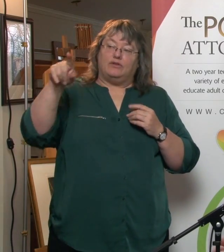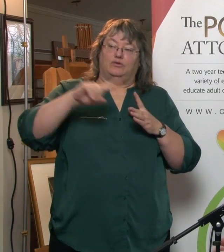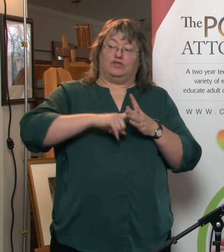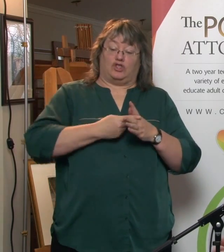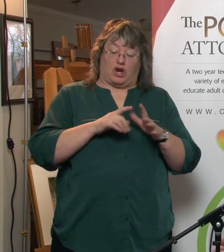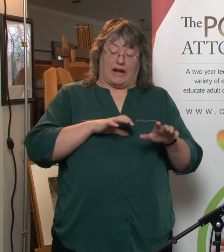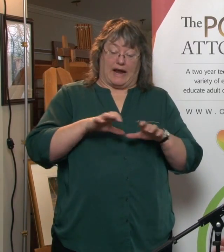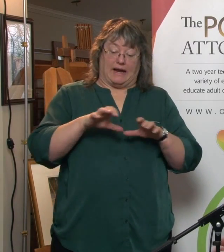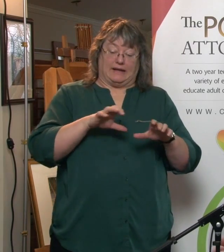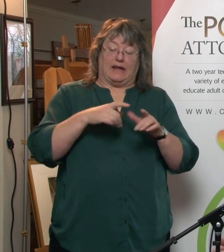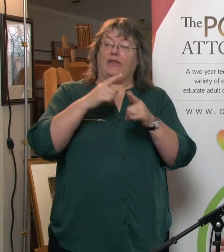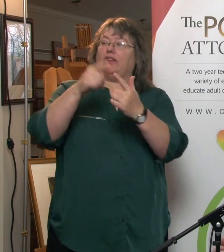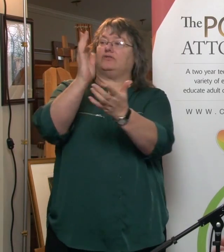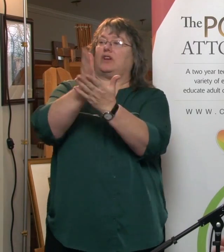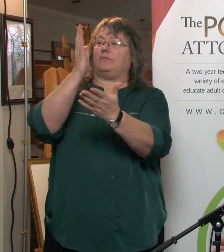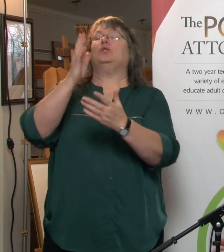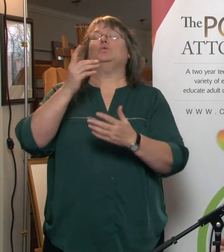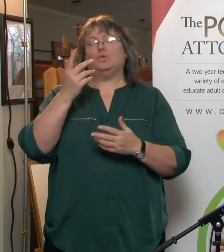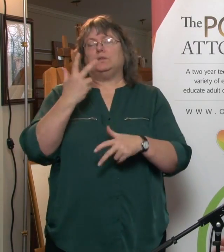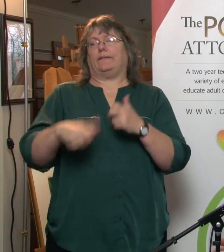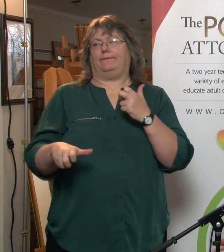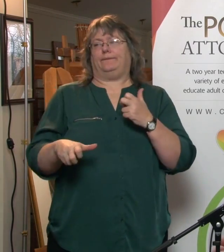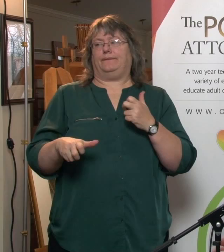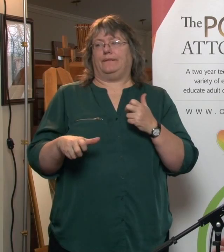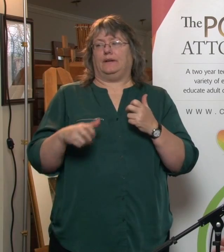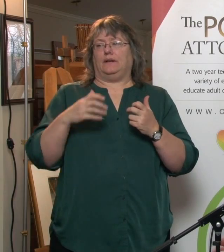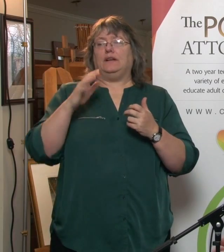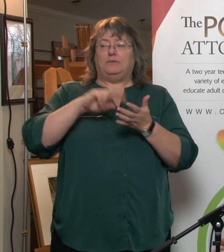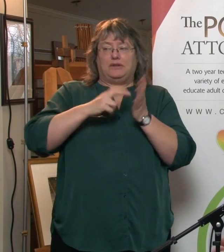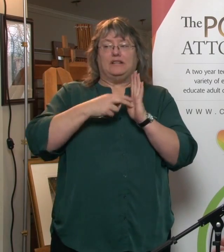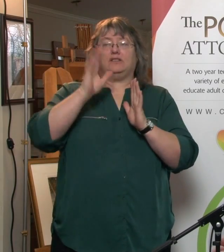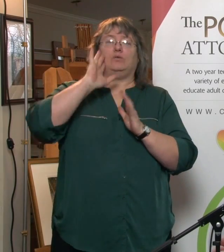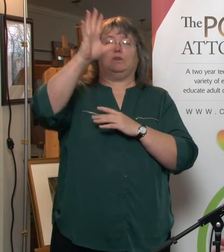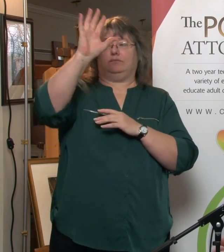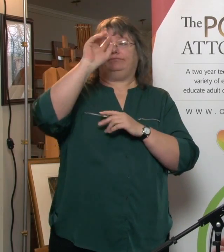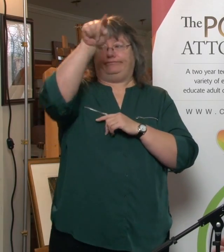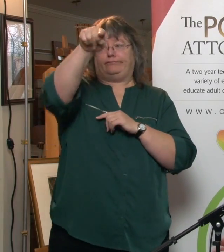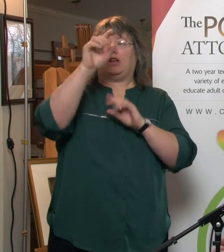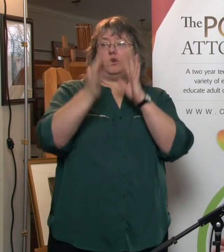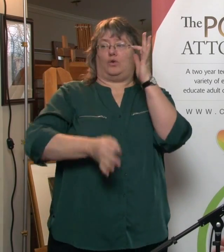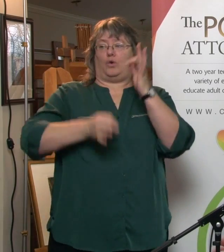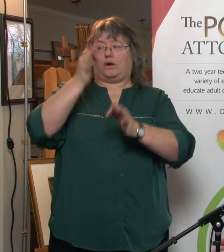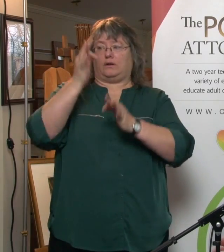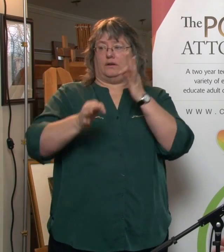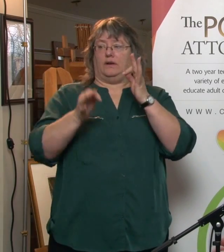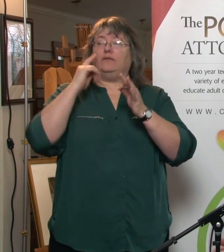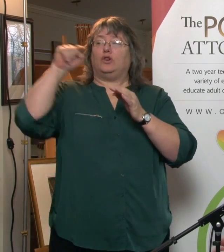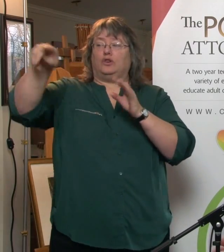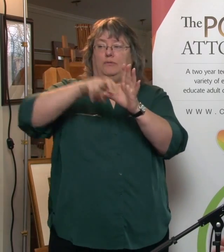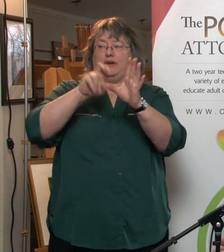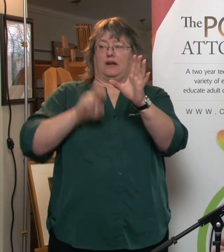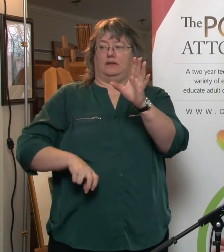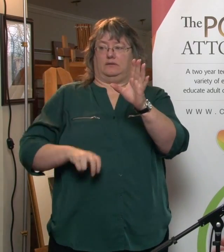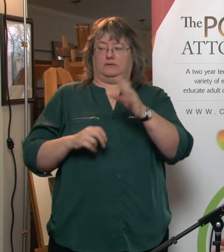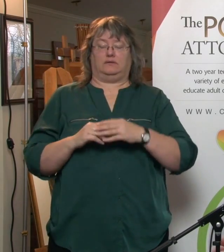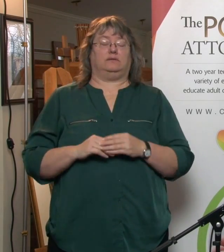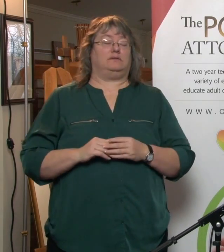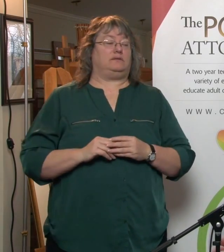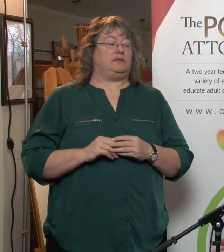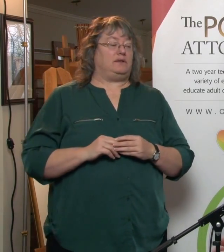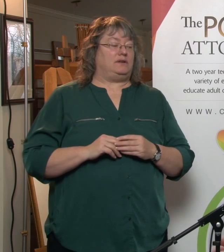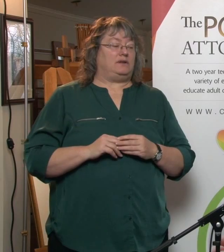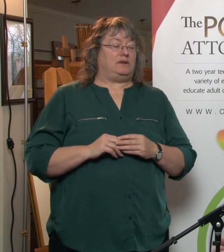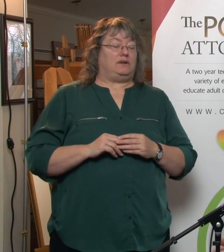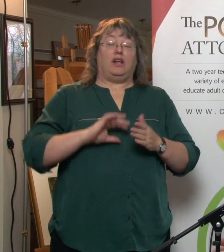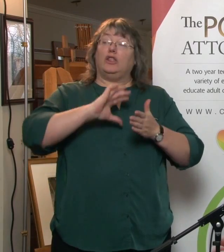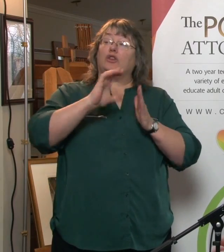acting. Likely there will have to be a court process to enable you to get out of that job. Quite often the new